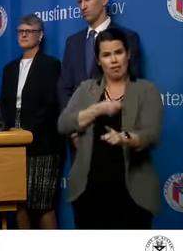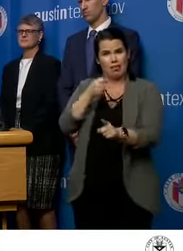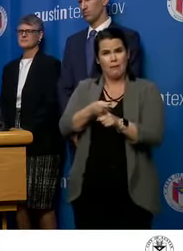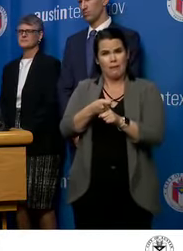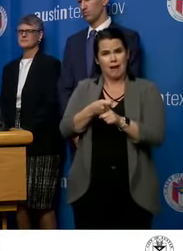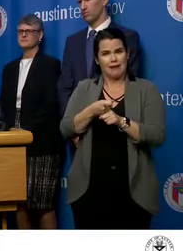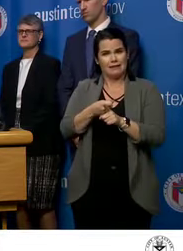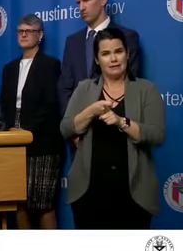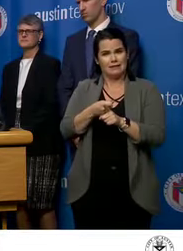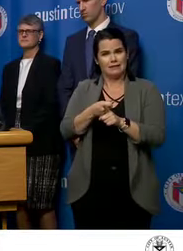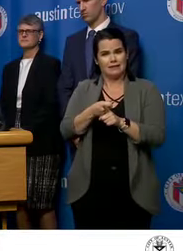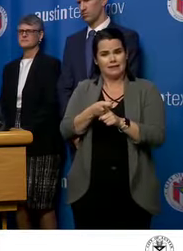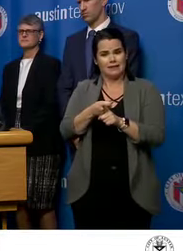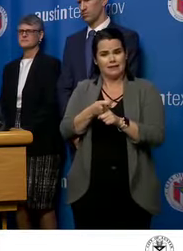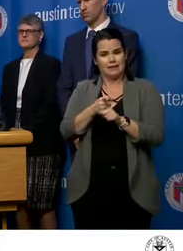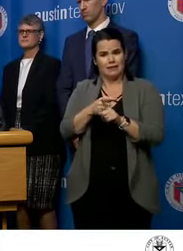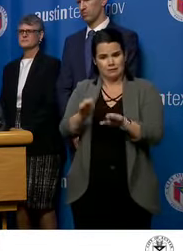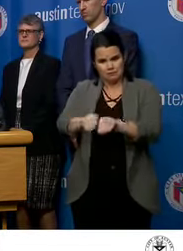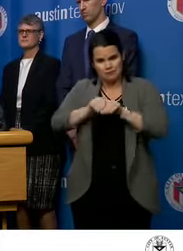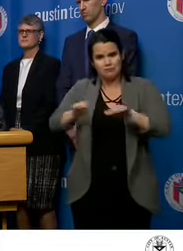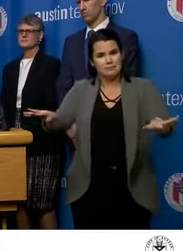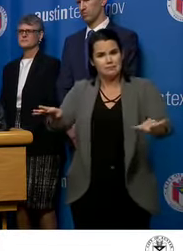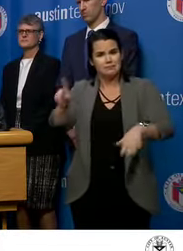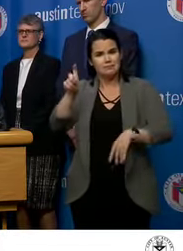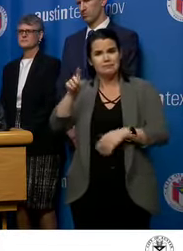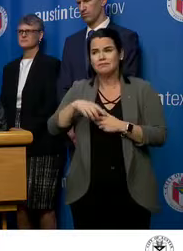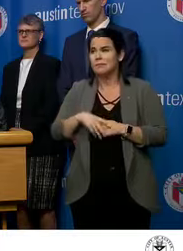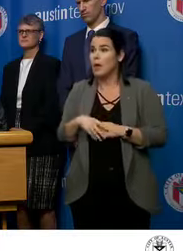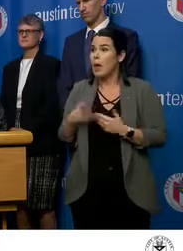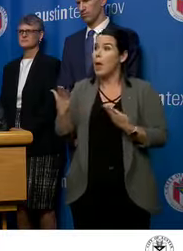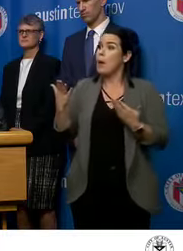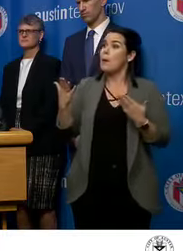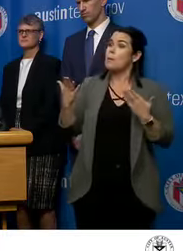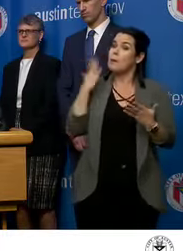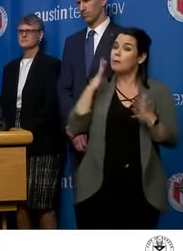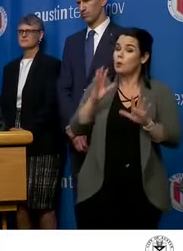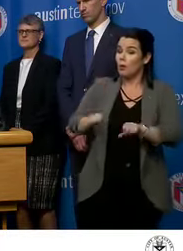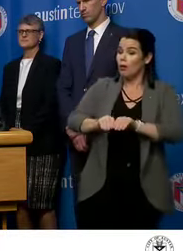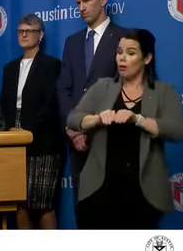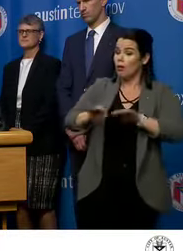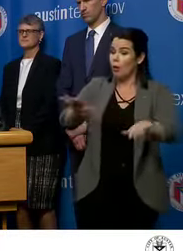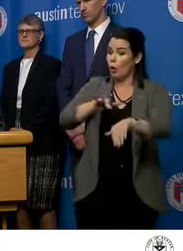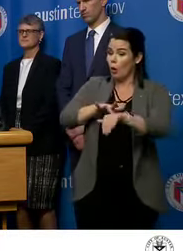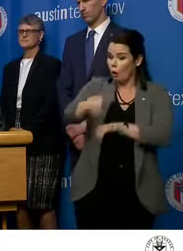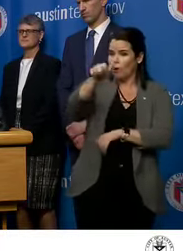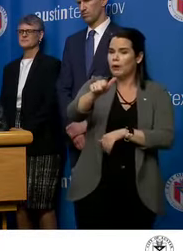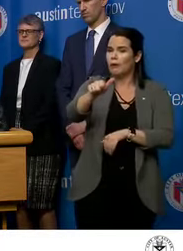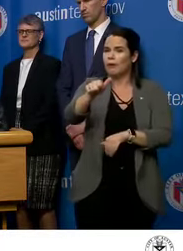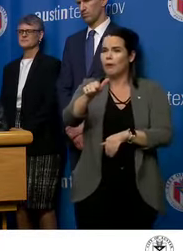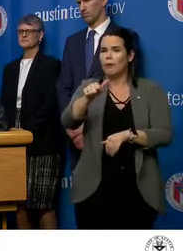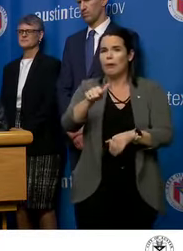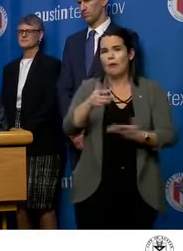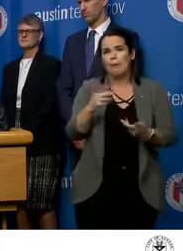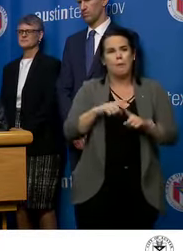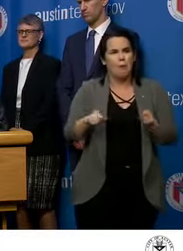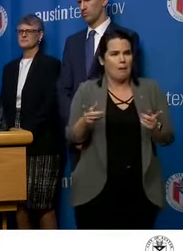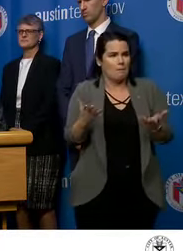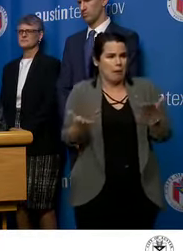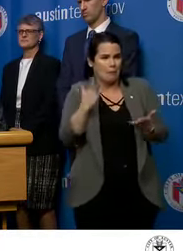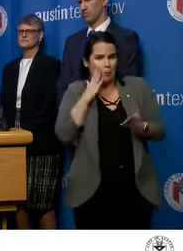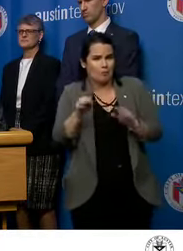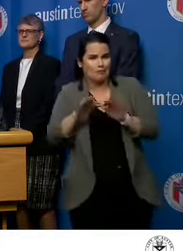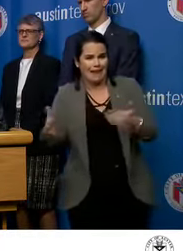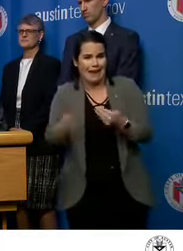There is some evidence that it may shift it sooner than it may have been otherwise. And that's one of the key things that